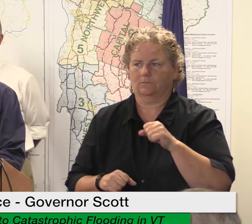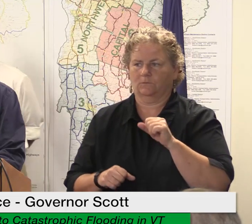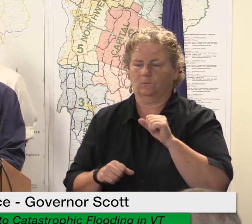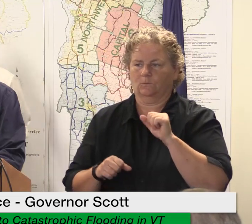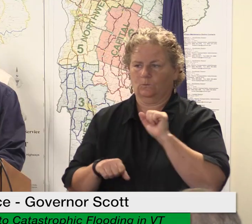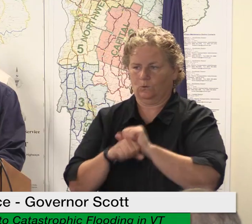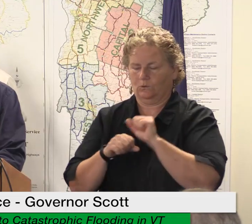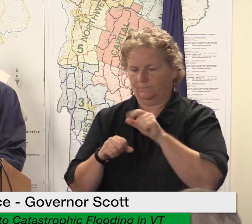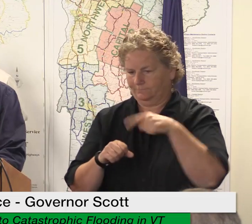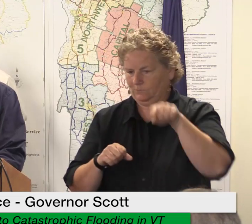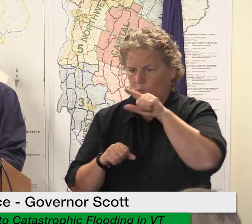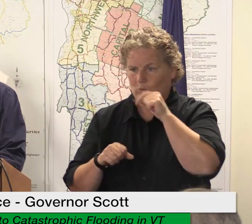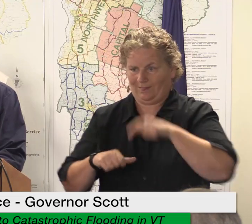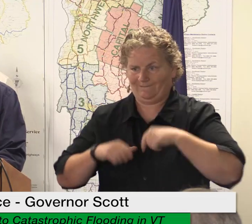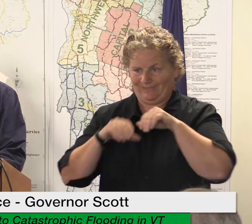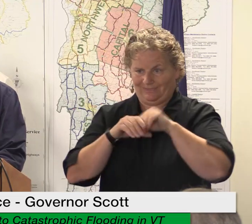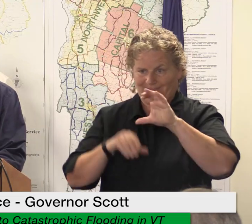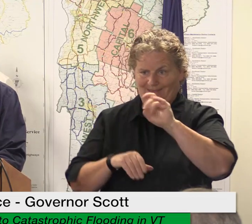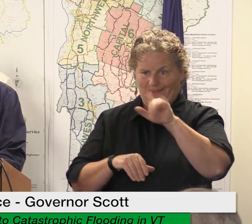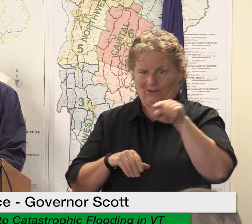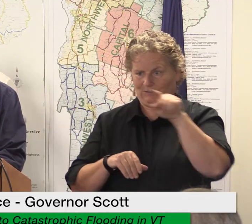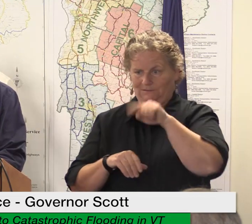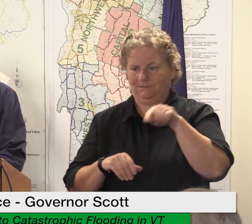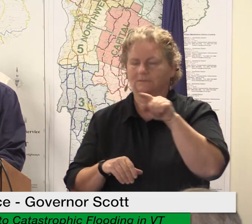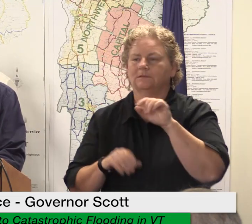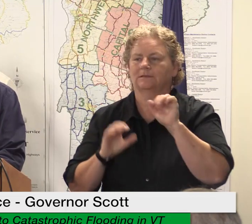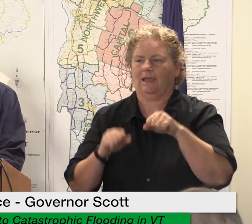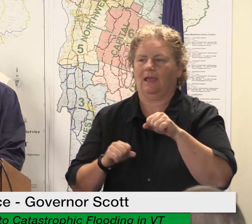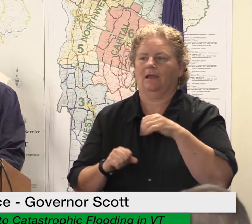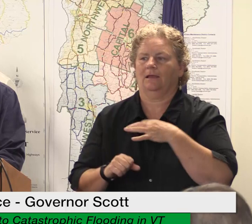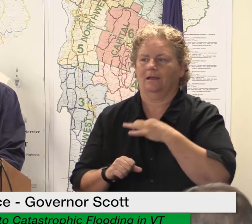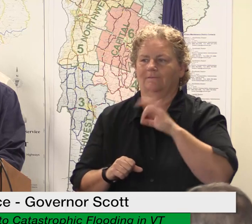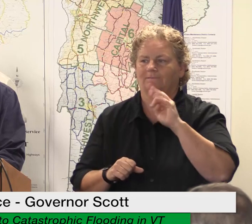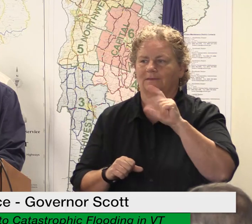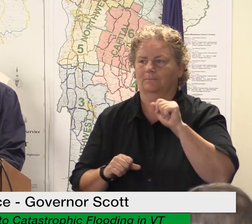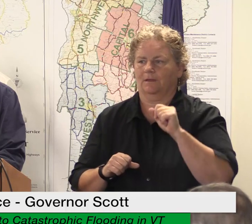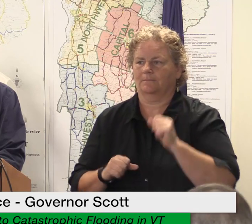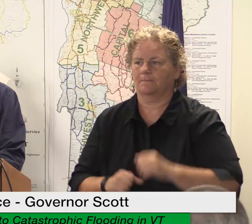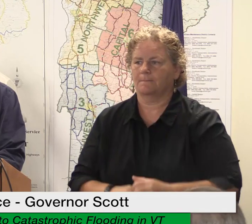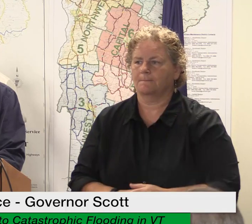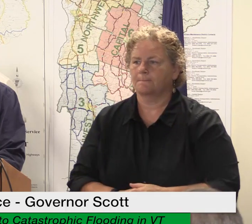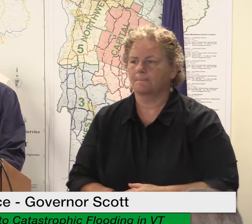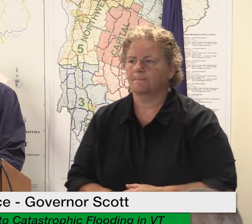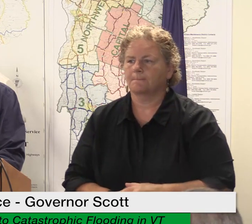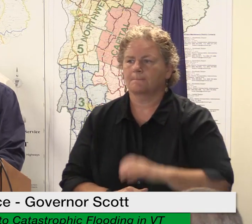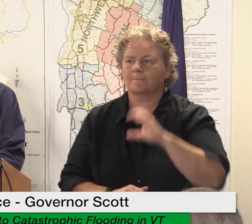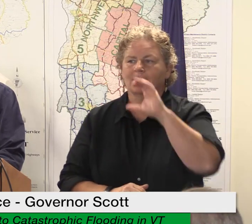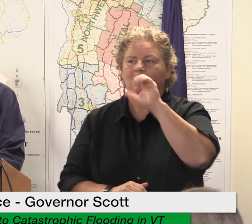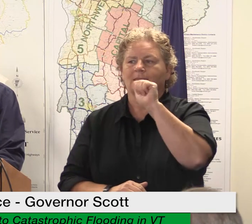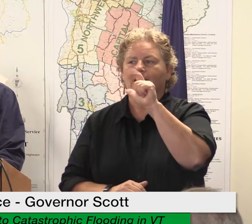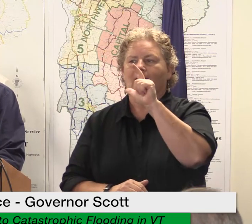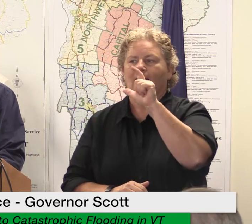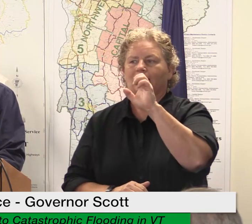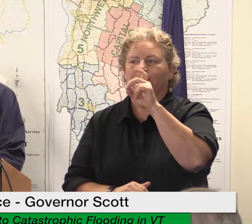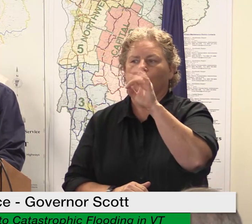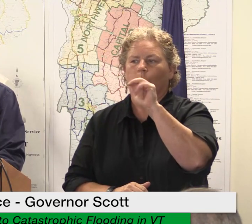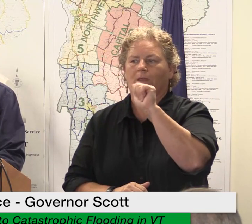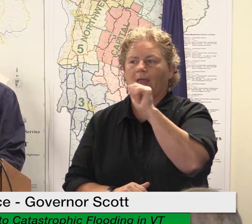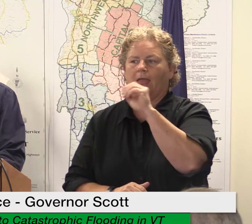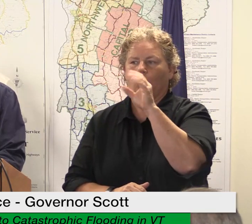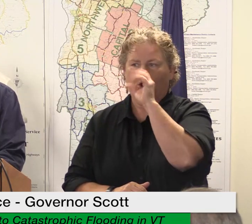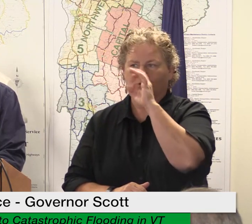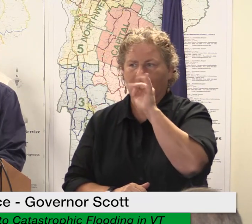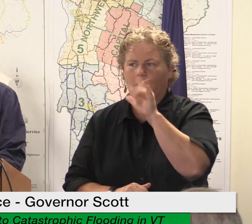counties for those who have applied for assistance from caledonia and orange counties your applications will go forward